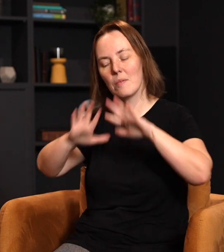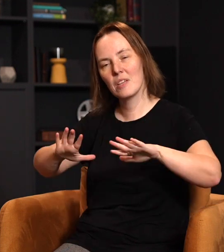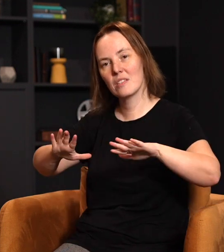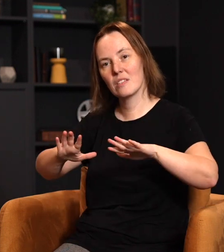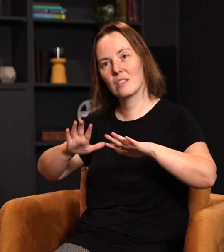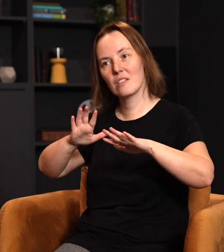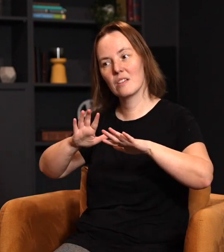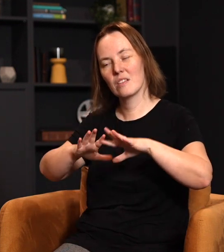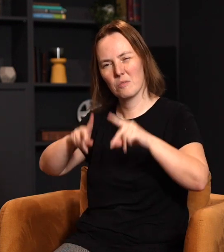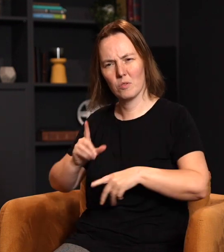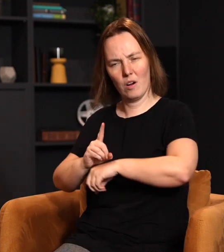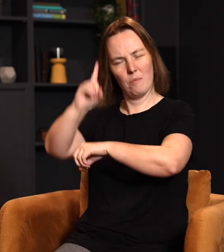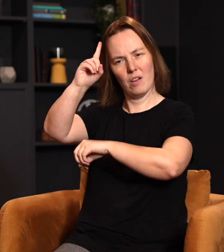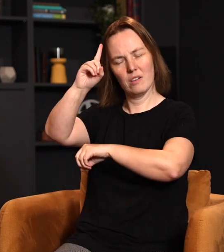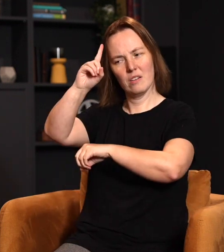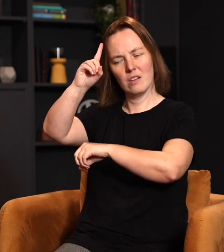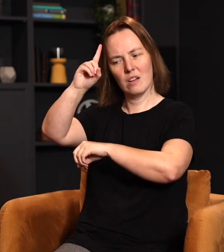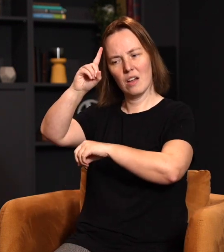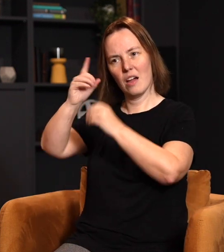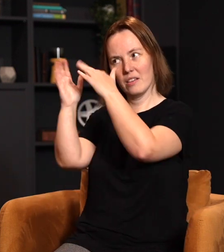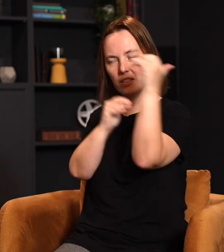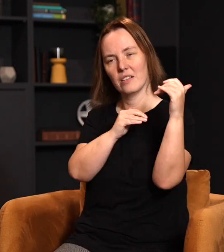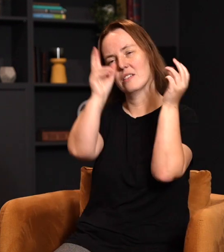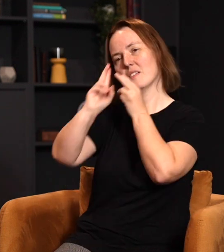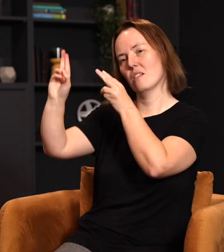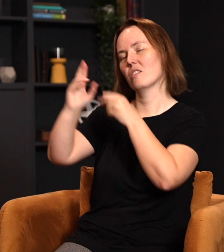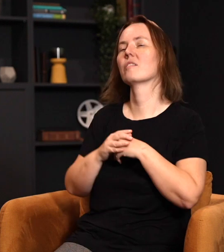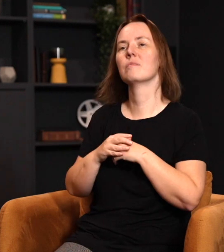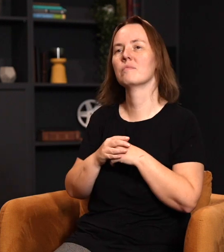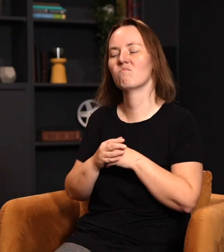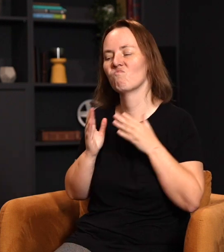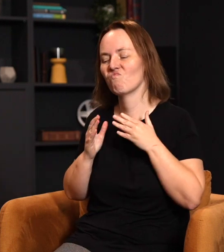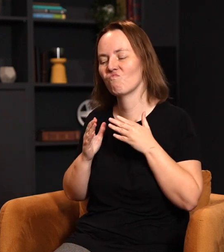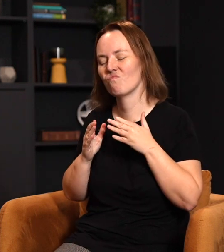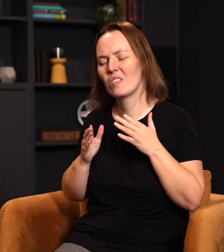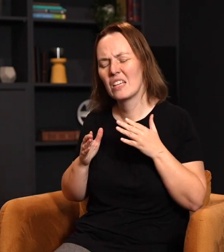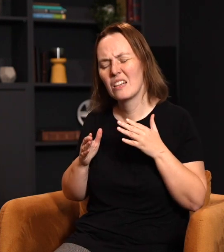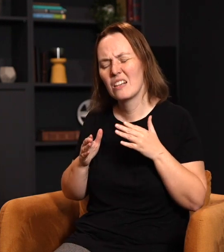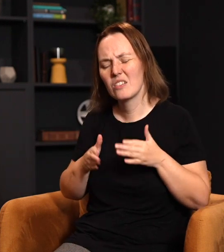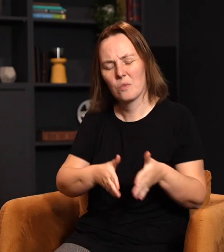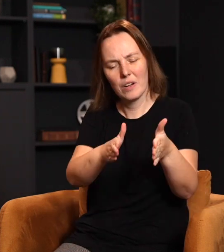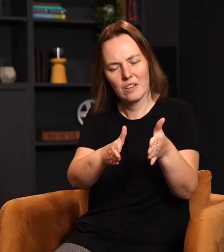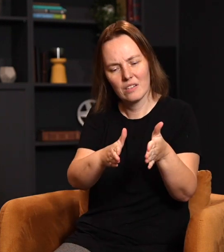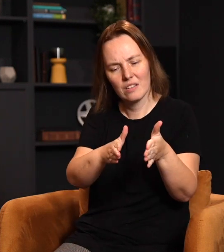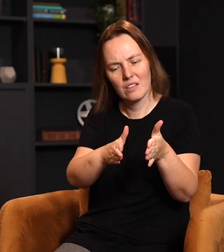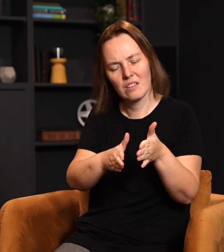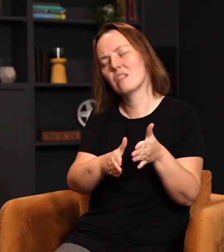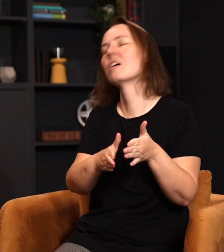By the blessing of the upright, a city is exalted. There is a way in which God elevates a